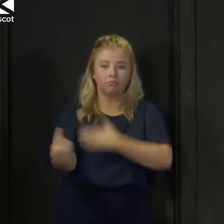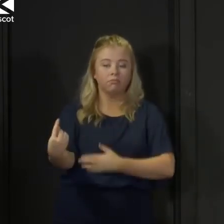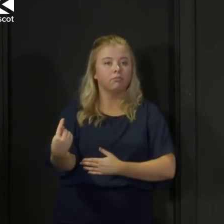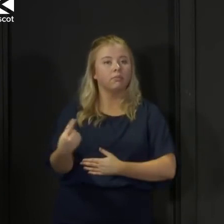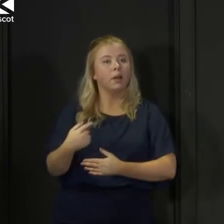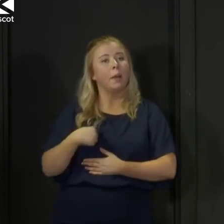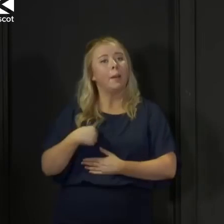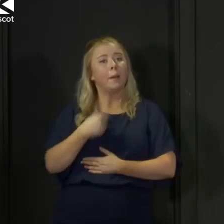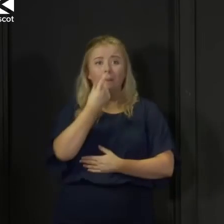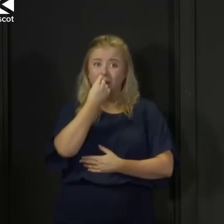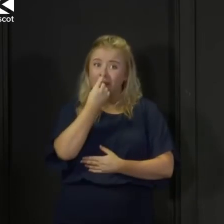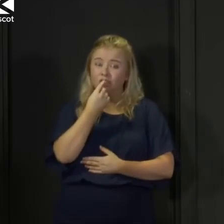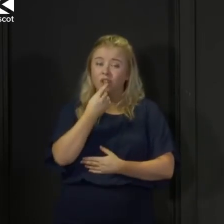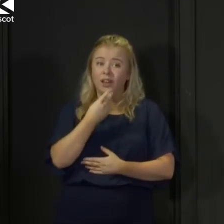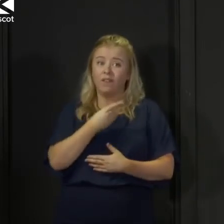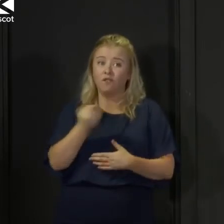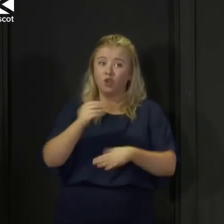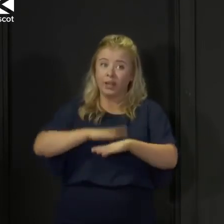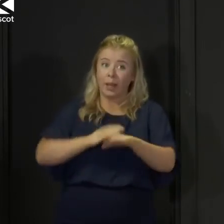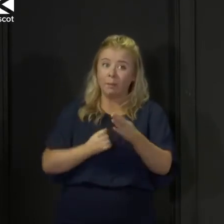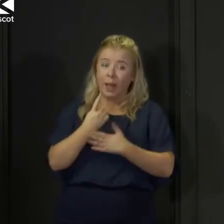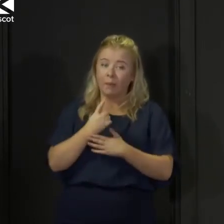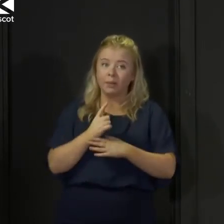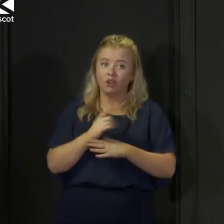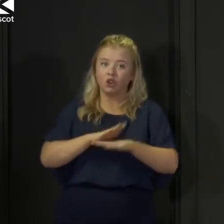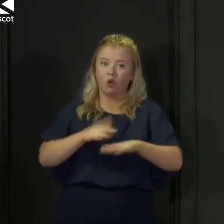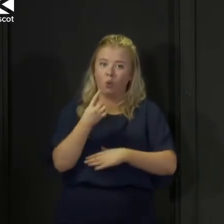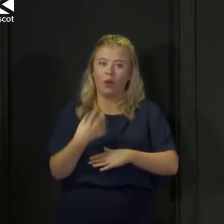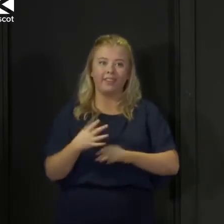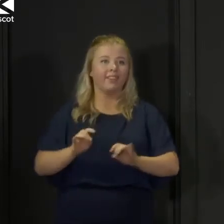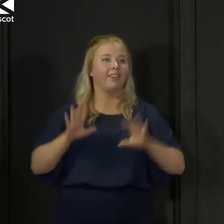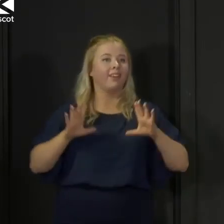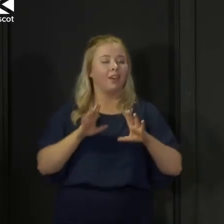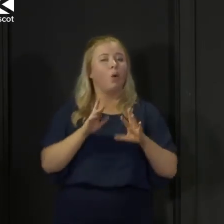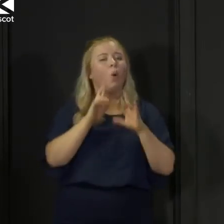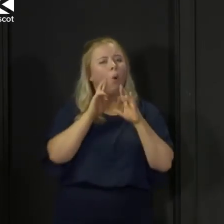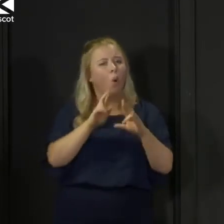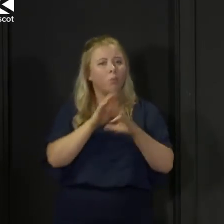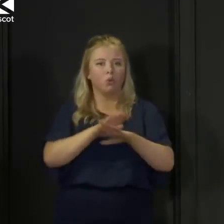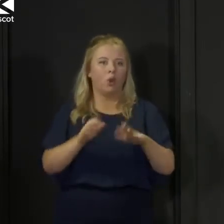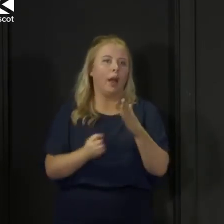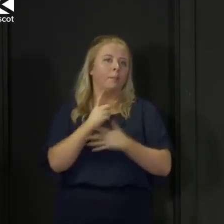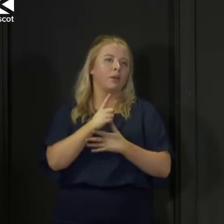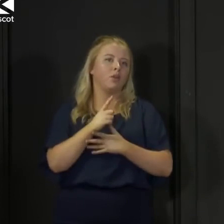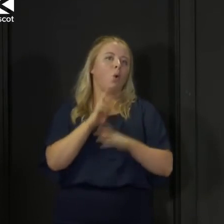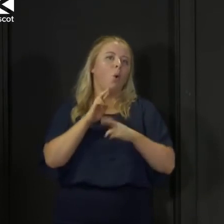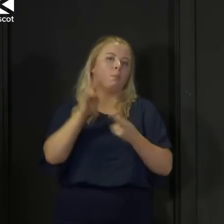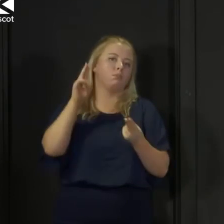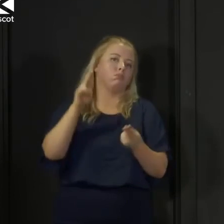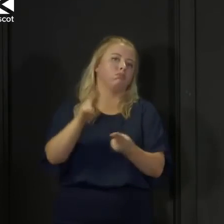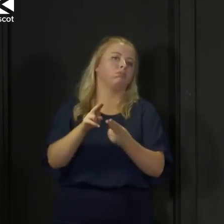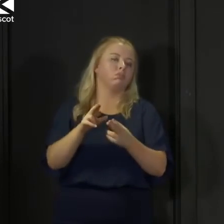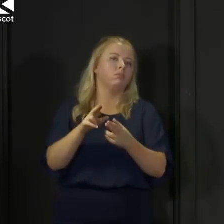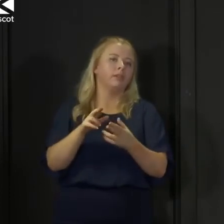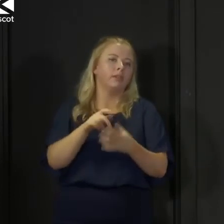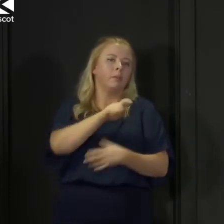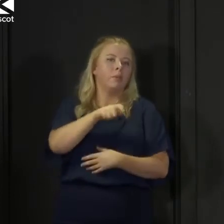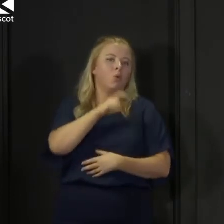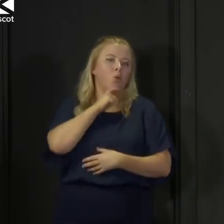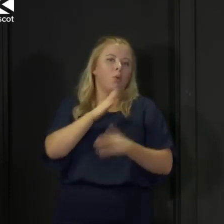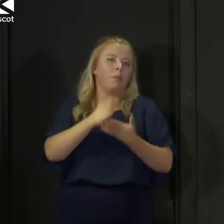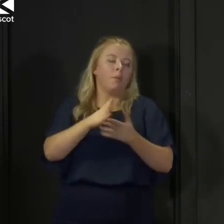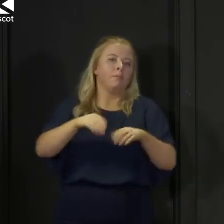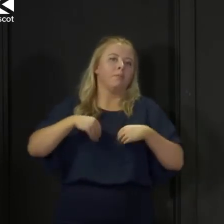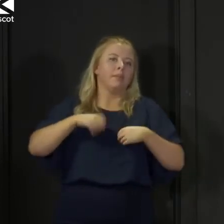before, may be multiple. We hope that's not the case. We hope the virus will continue to decline in the community. And this will not happen to lots of people and